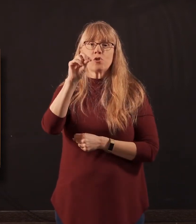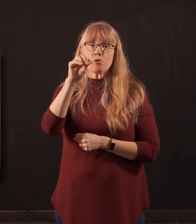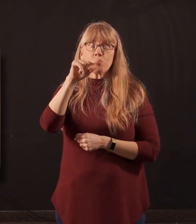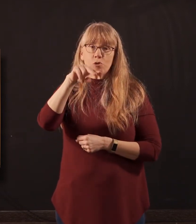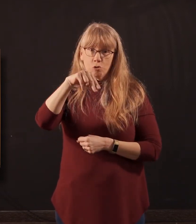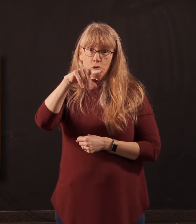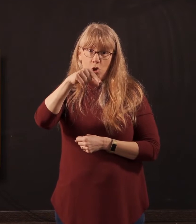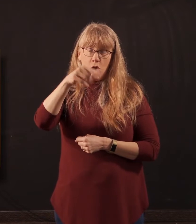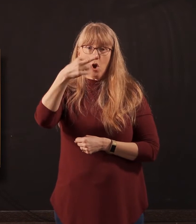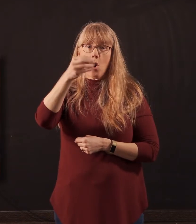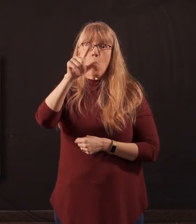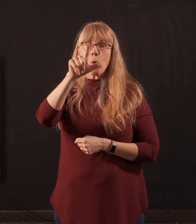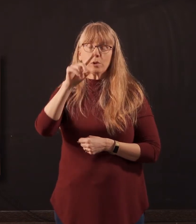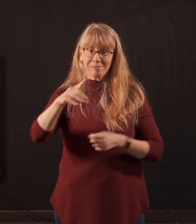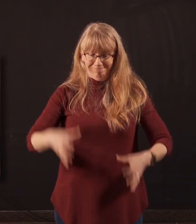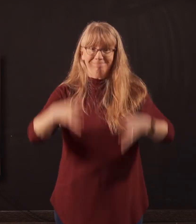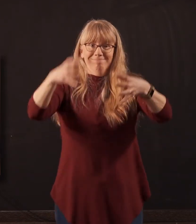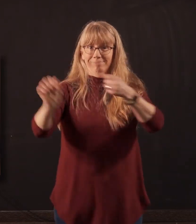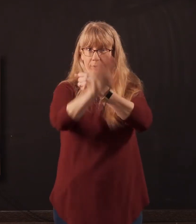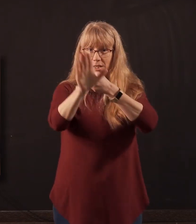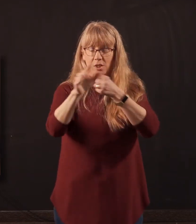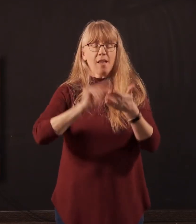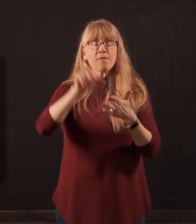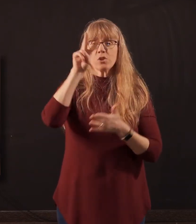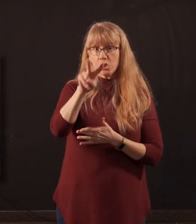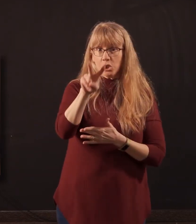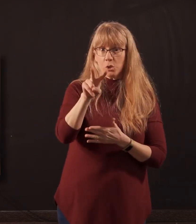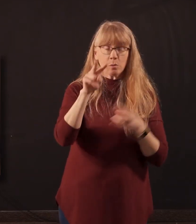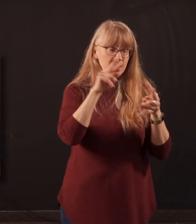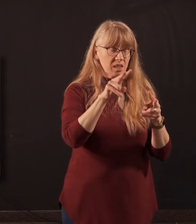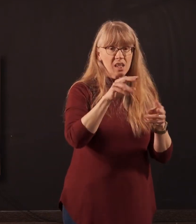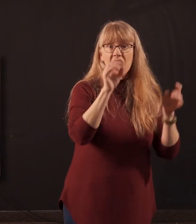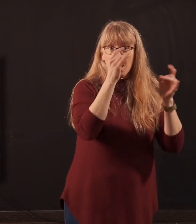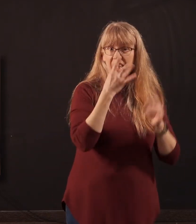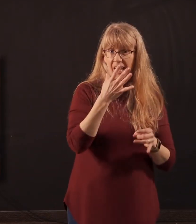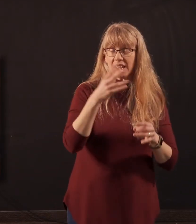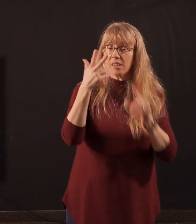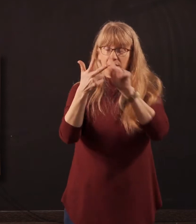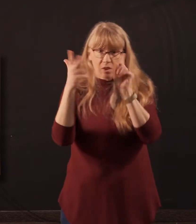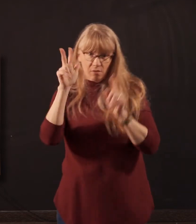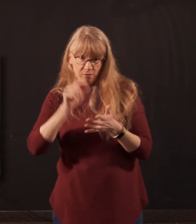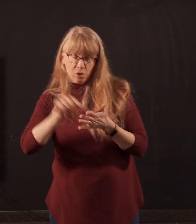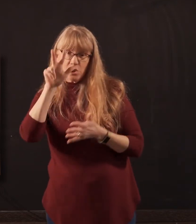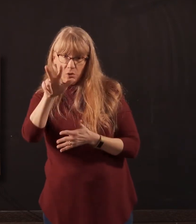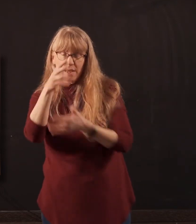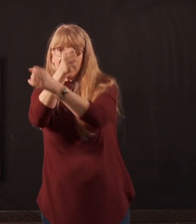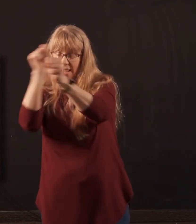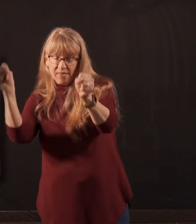plays out in just a little bit. In verse two, we'll see how God is his light. In verse three, we'll see how God is his salvation. And then down